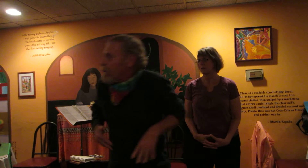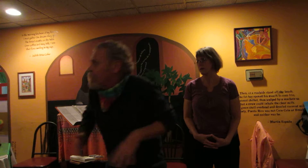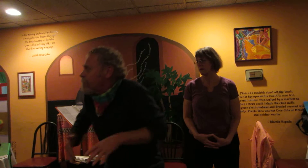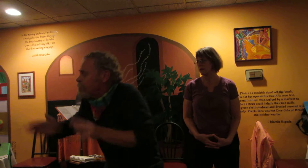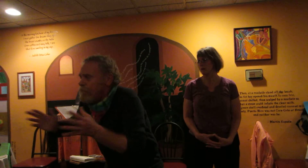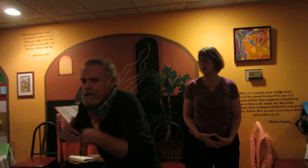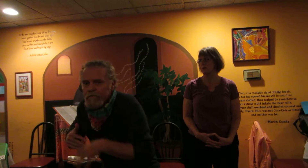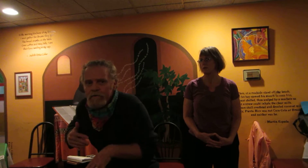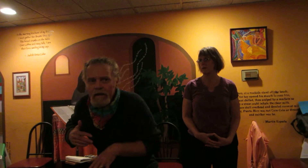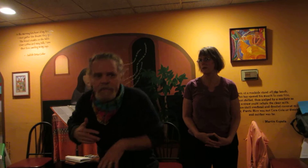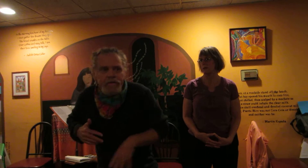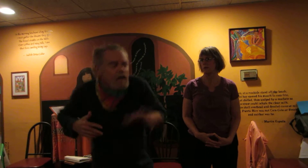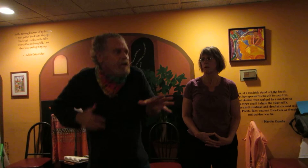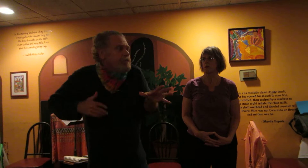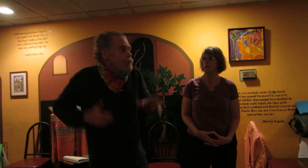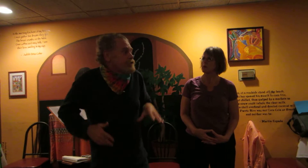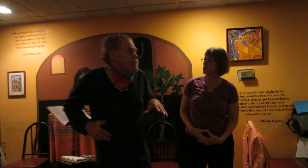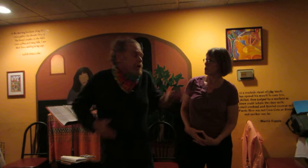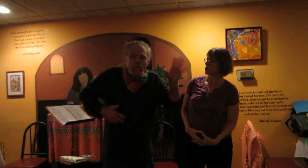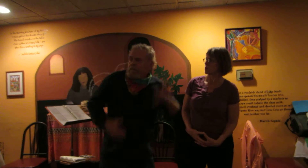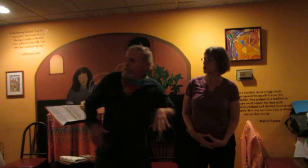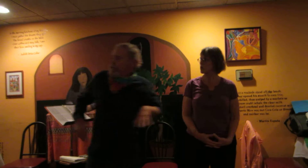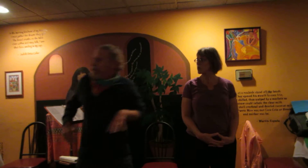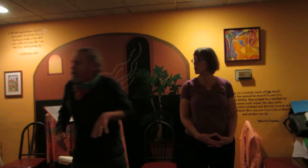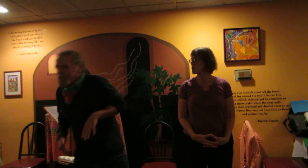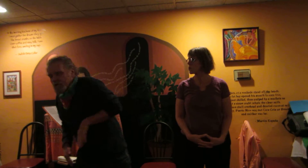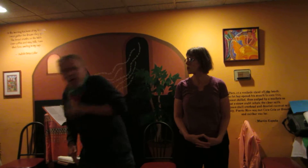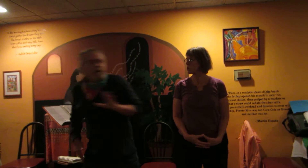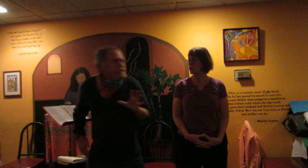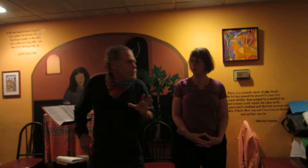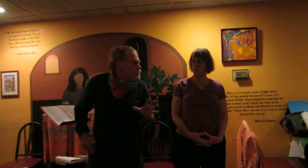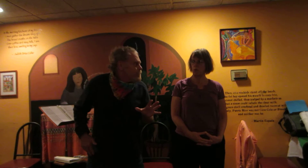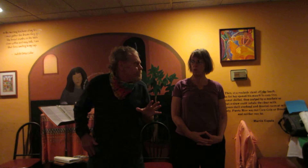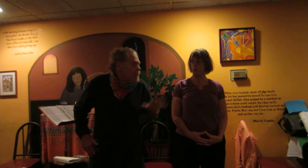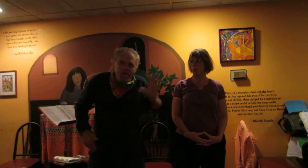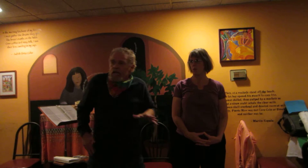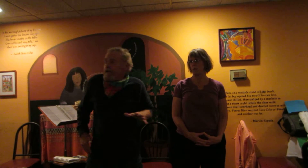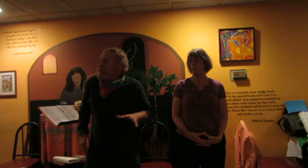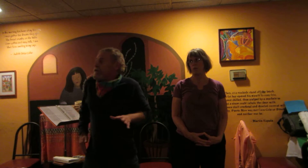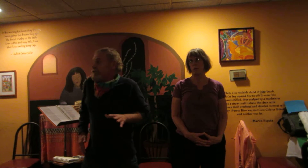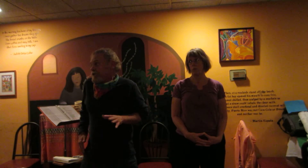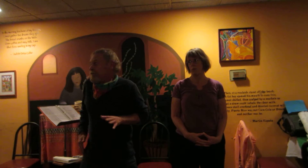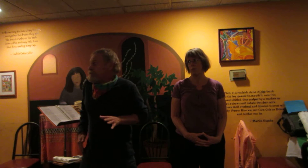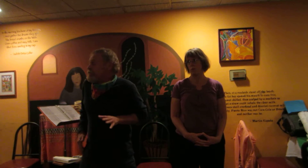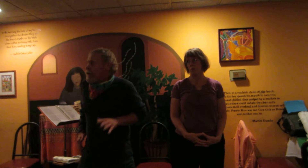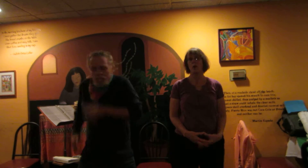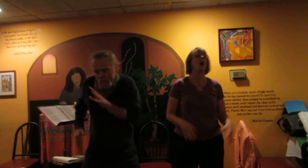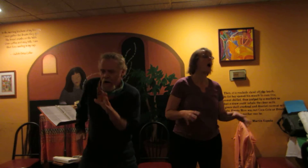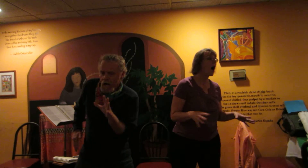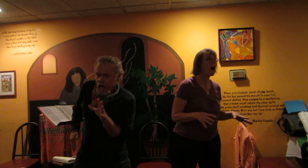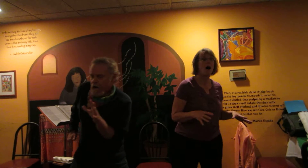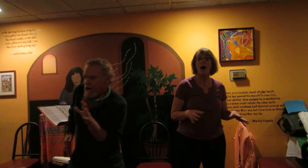need for elections. We make our own selections. And if we wish to play but prefer to call it work, no one's going to smile. They'll just give us a